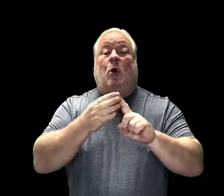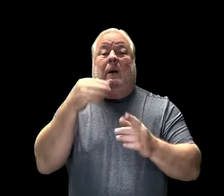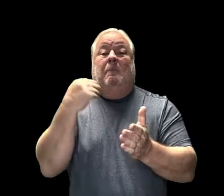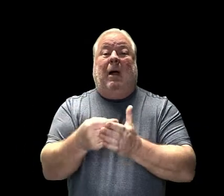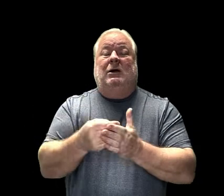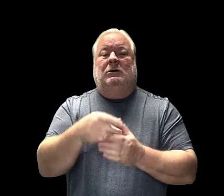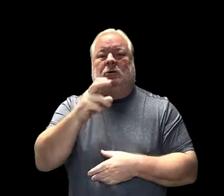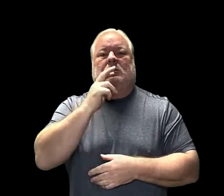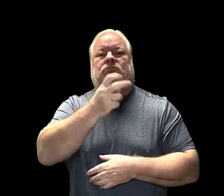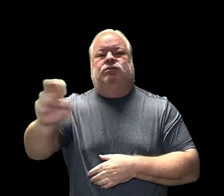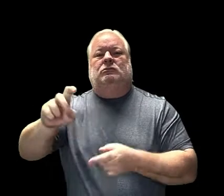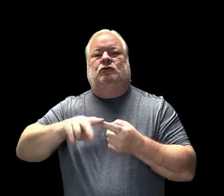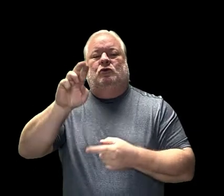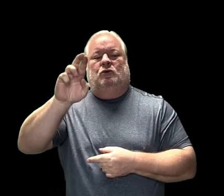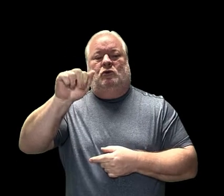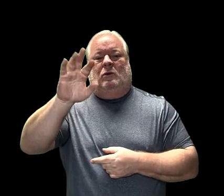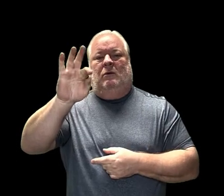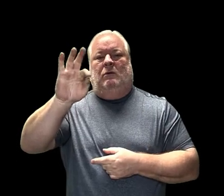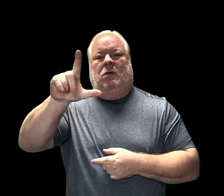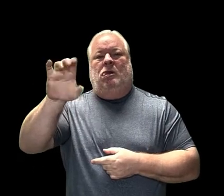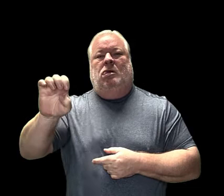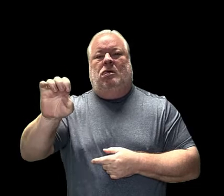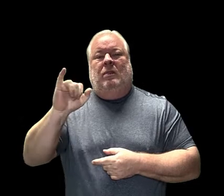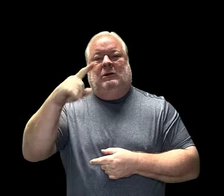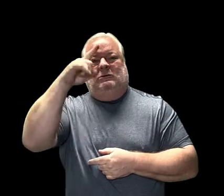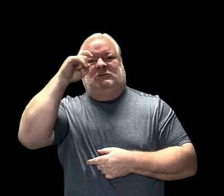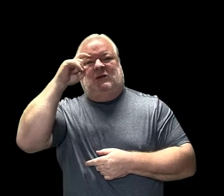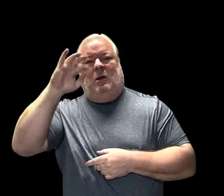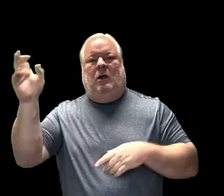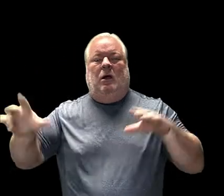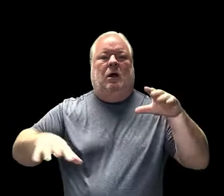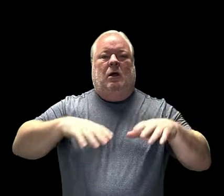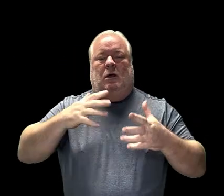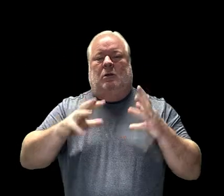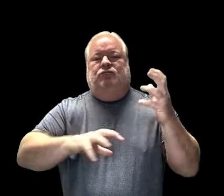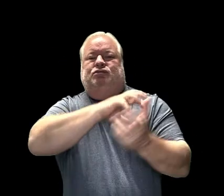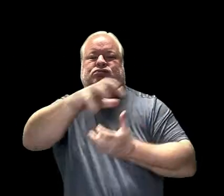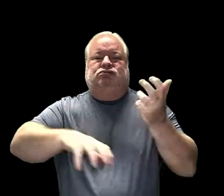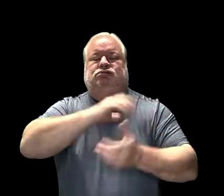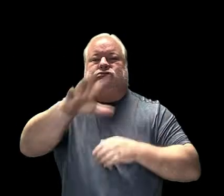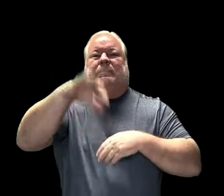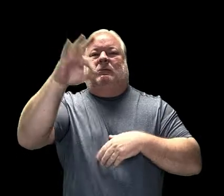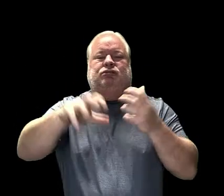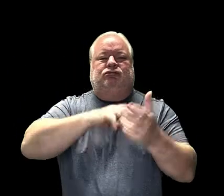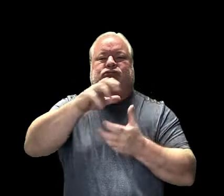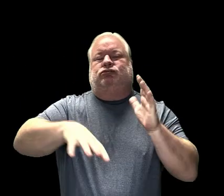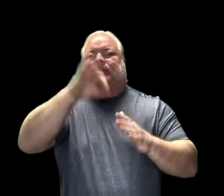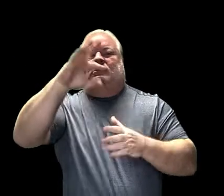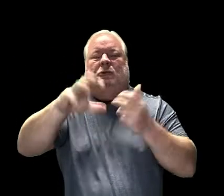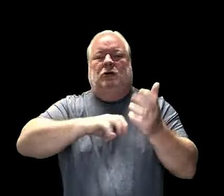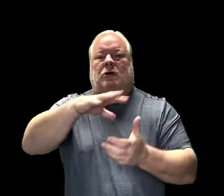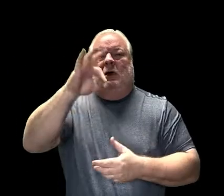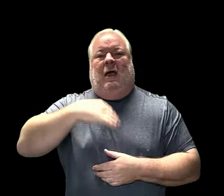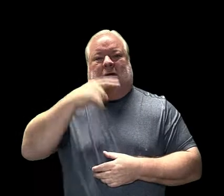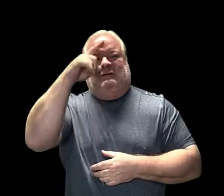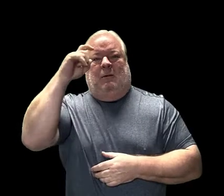will be a raffle, a chance to win our summer raffle. We have about six prizes. And